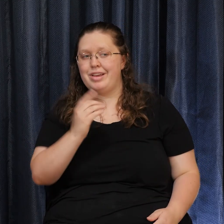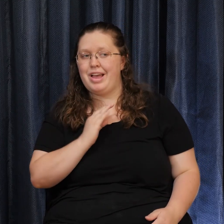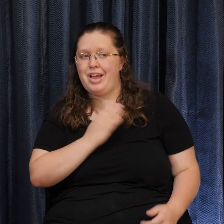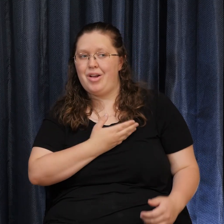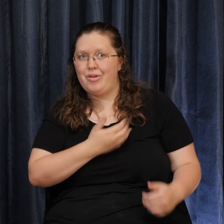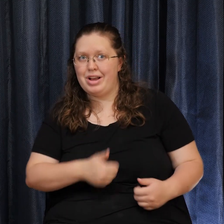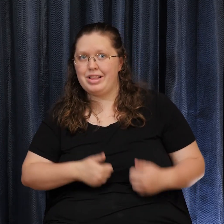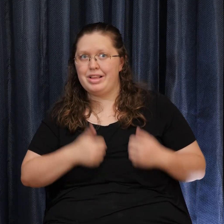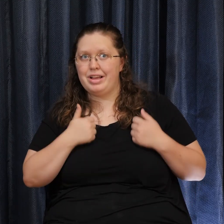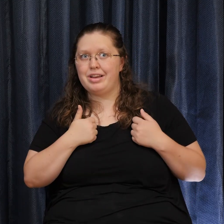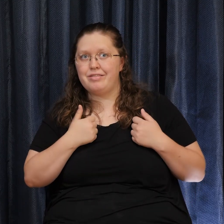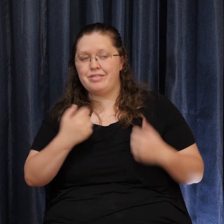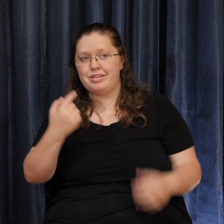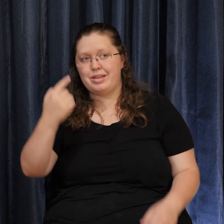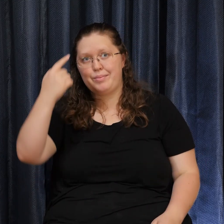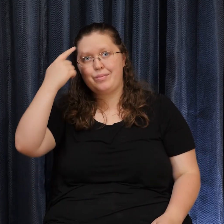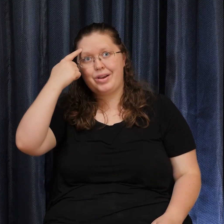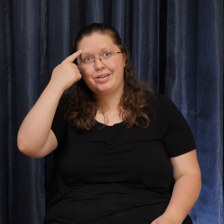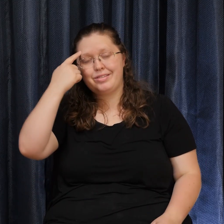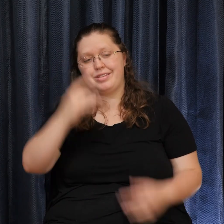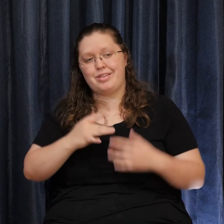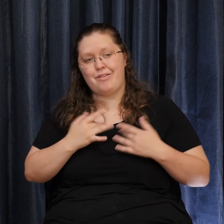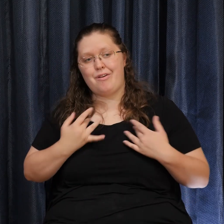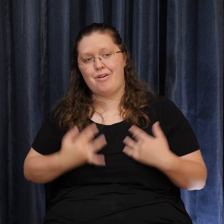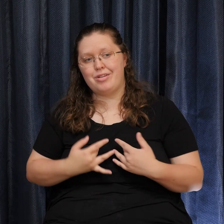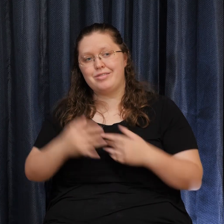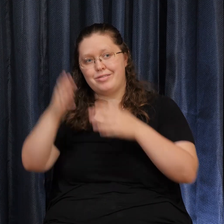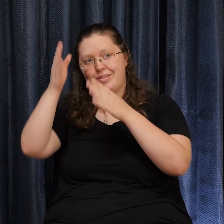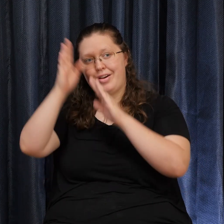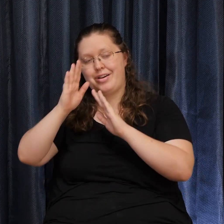the mind And the heart of God And we say to him Brother